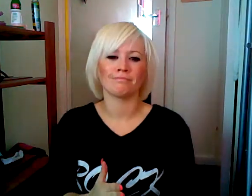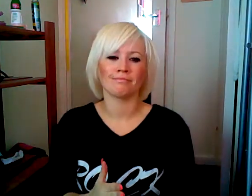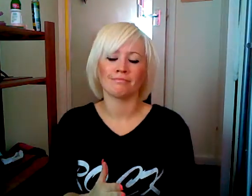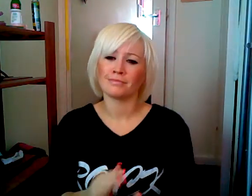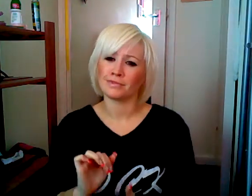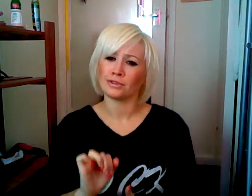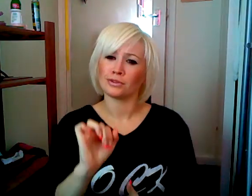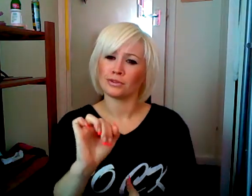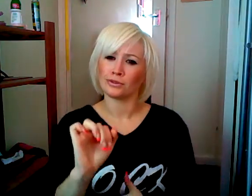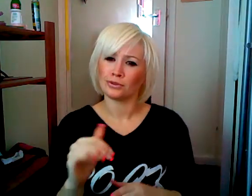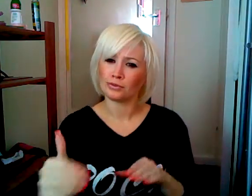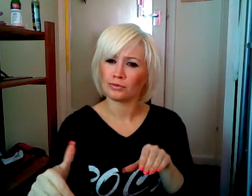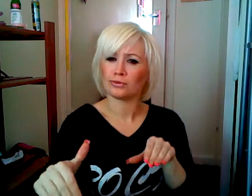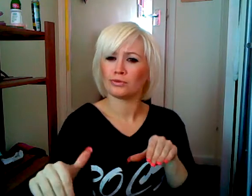mind where you belong.